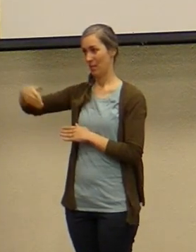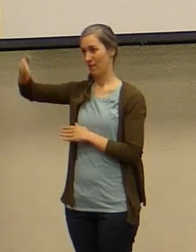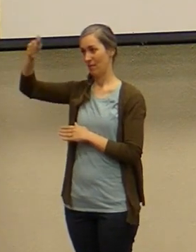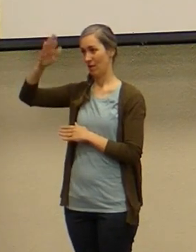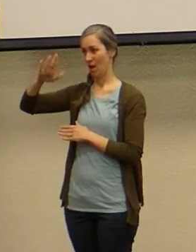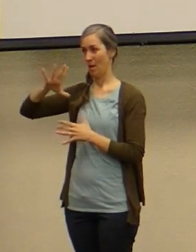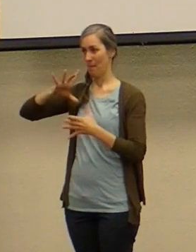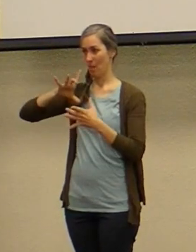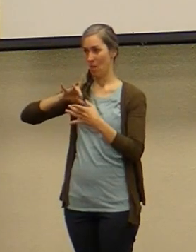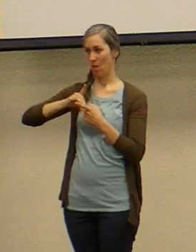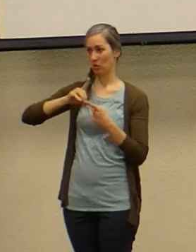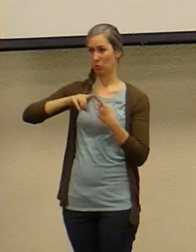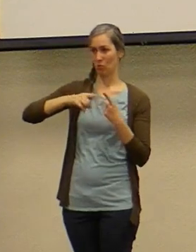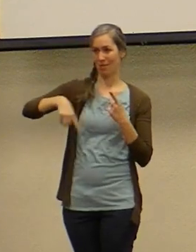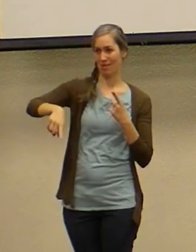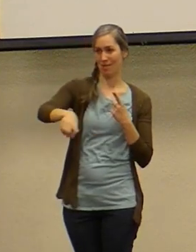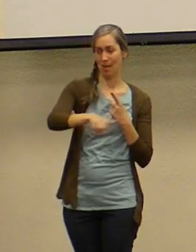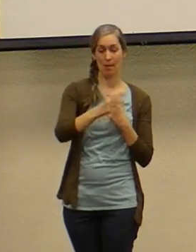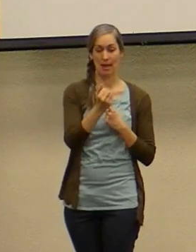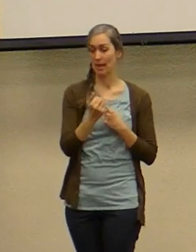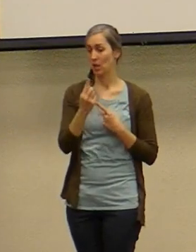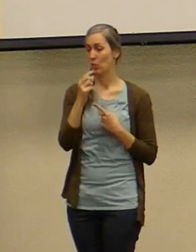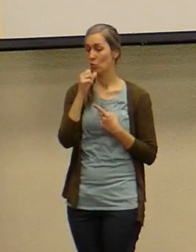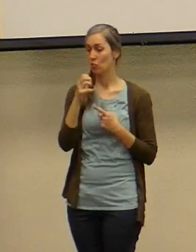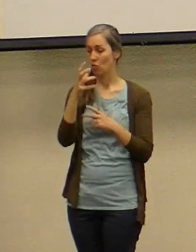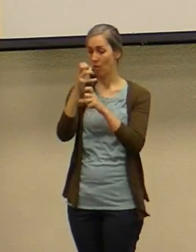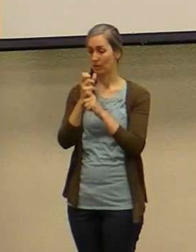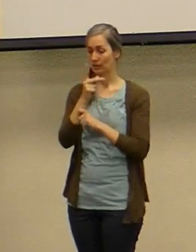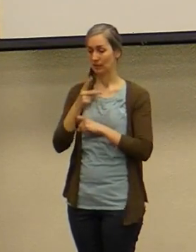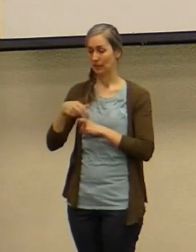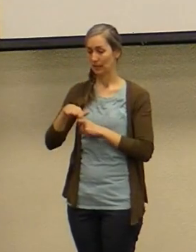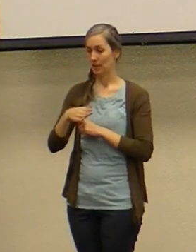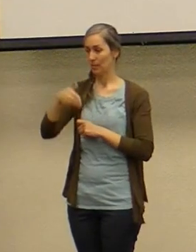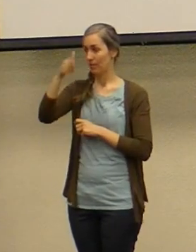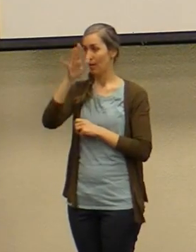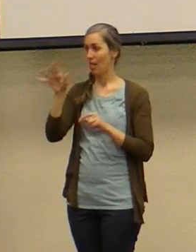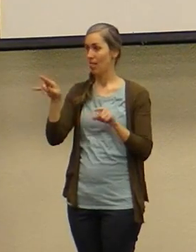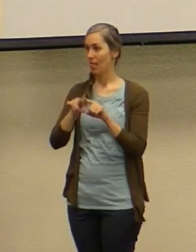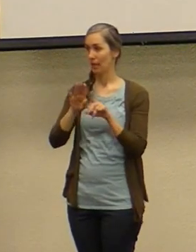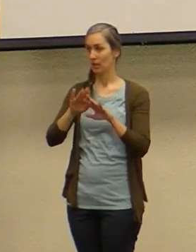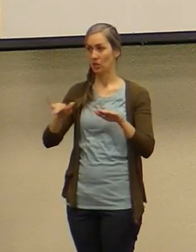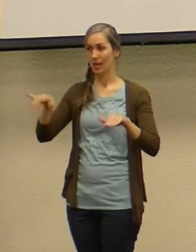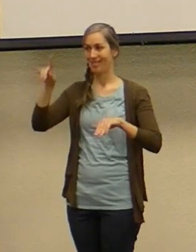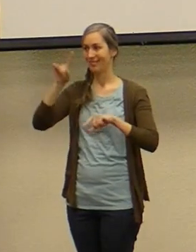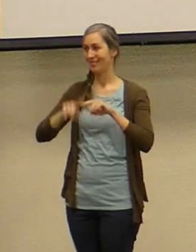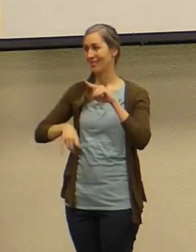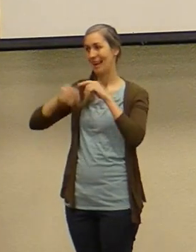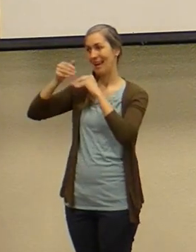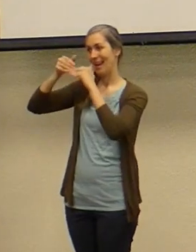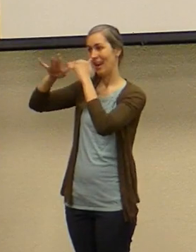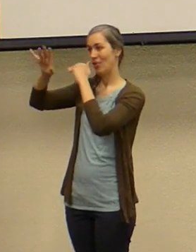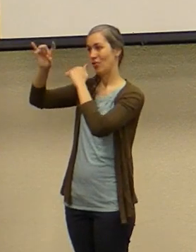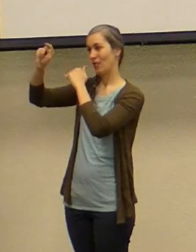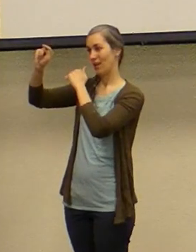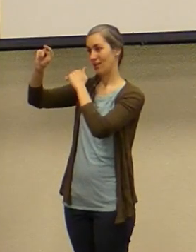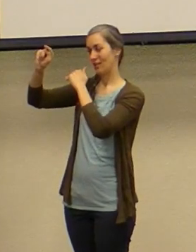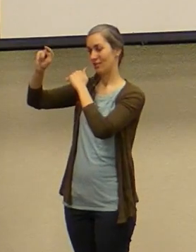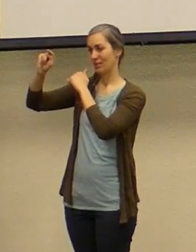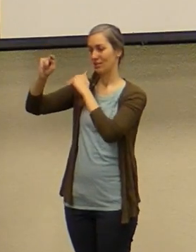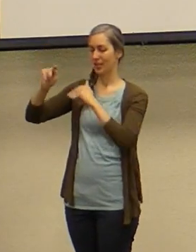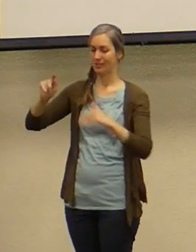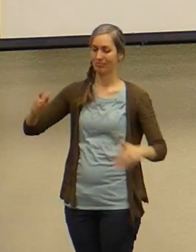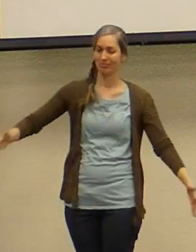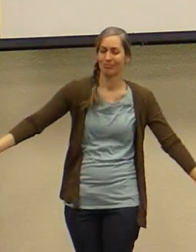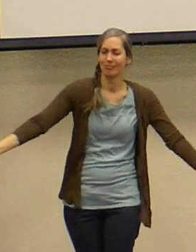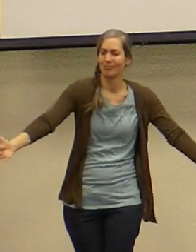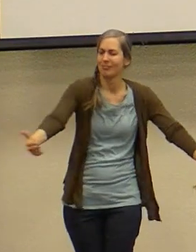say to you whoever does not receive the kingdom of God like a child shall not enter and he took them in his arms